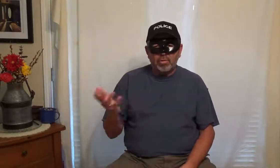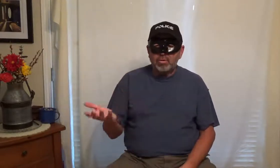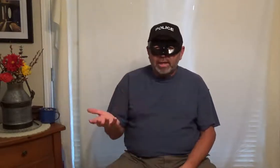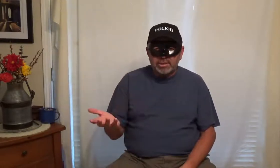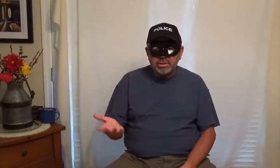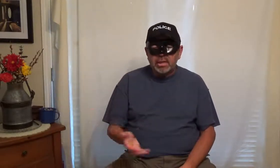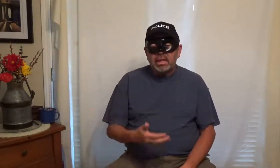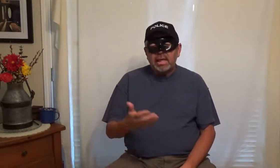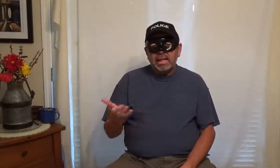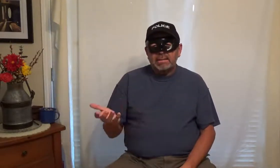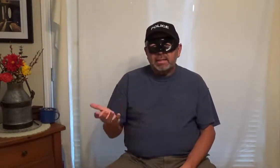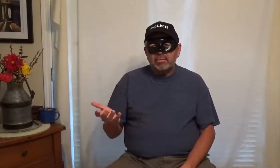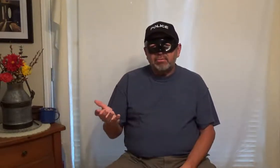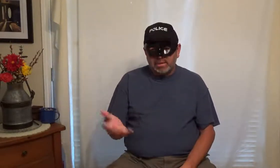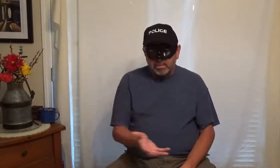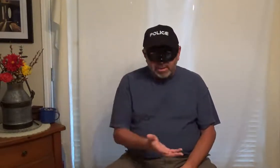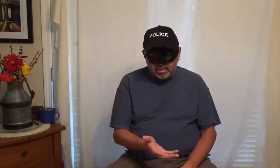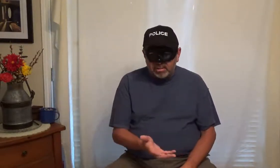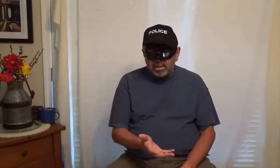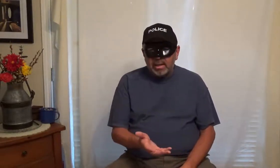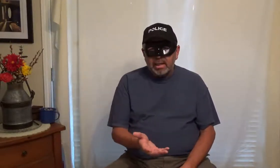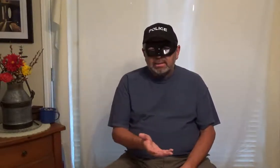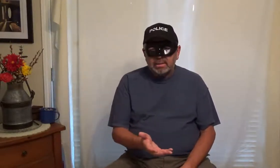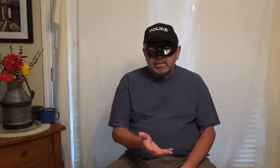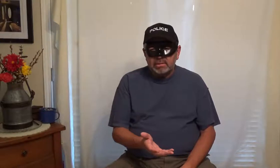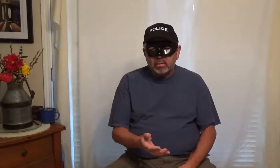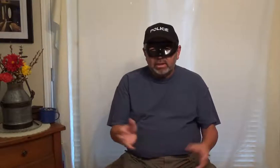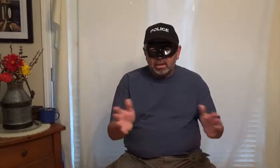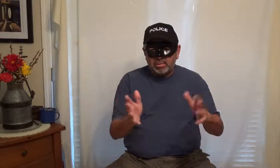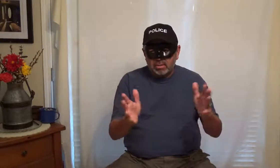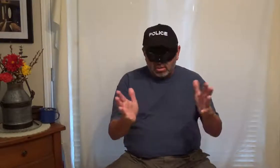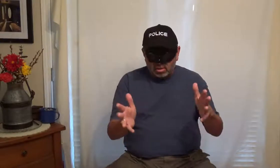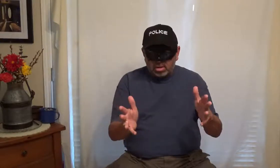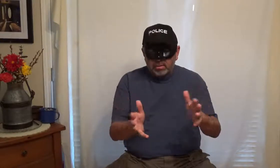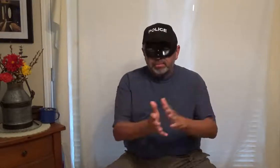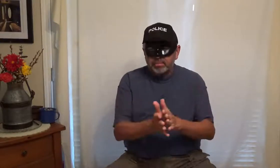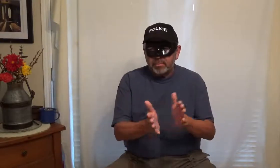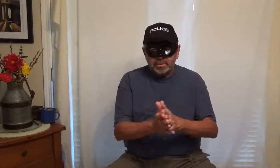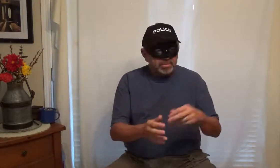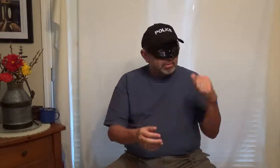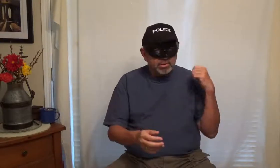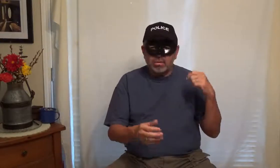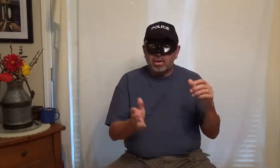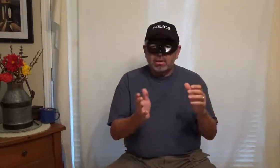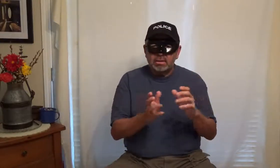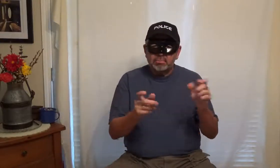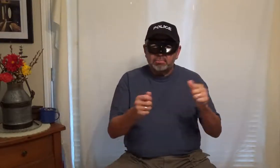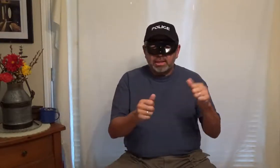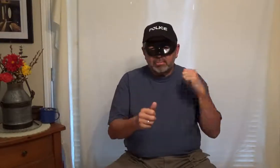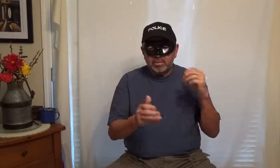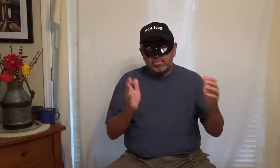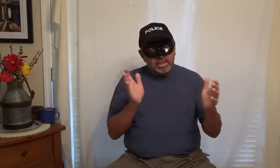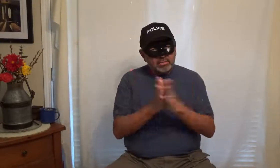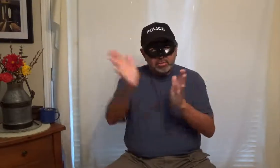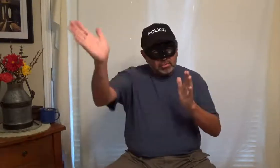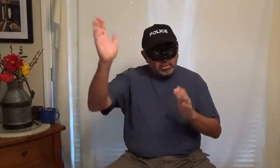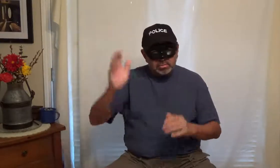underage and we find a beer and you know we lock up the car their car put the beer in the trunk take them in our take them and go to the